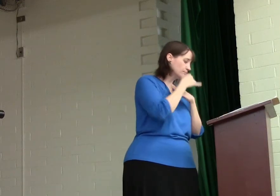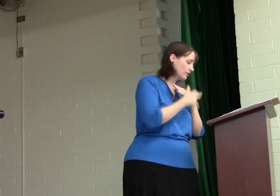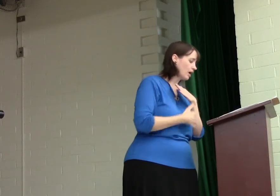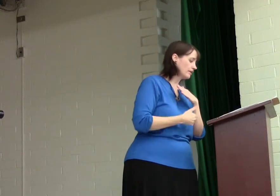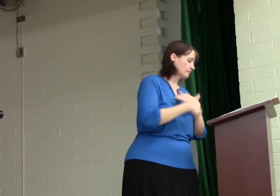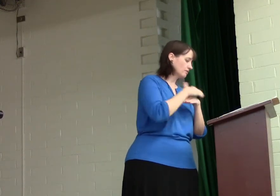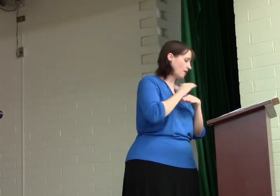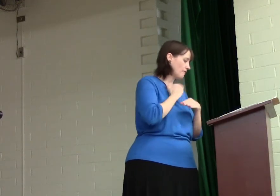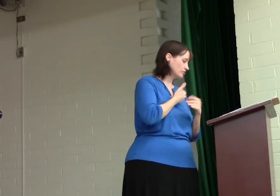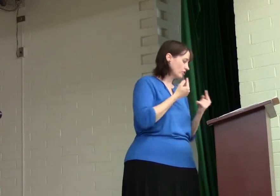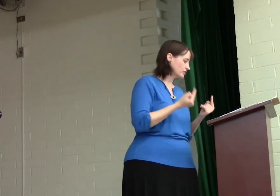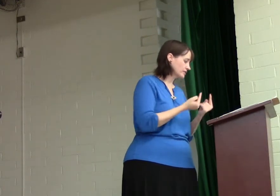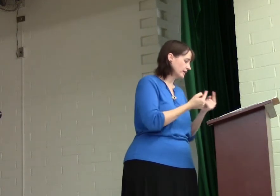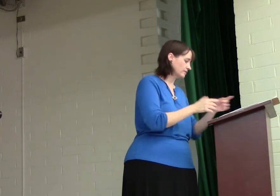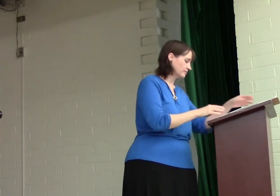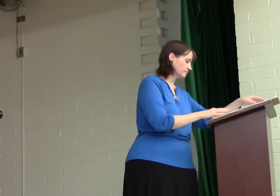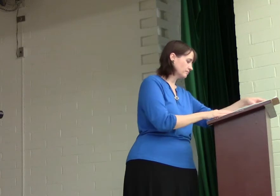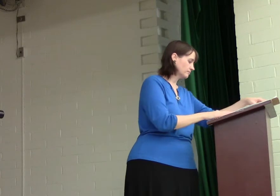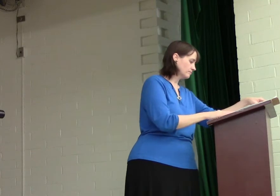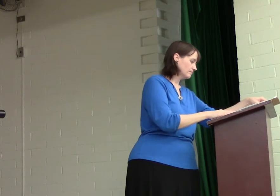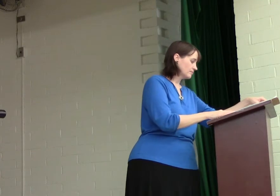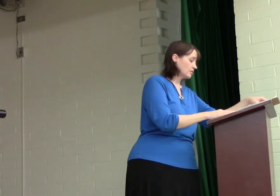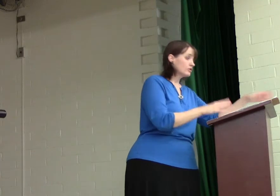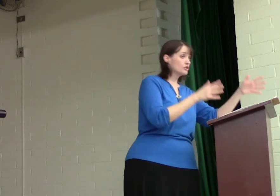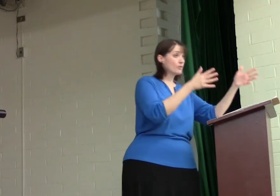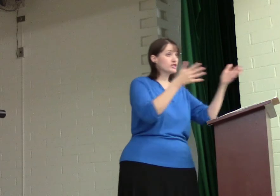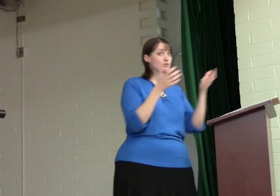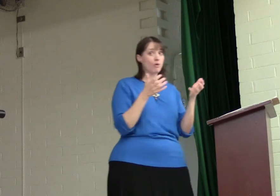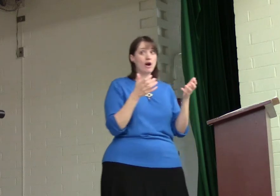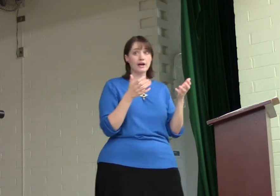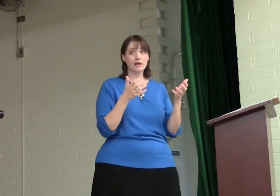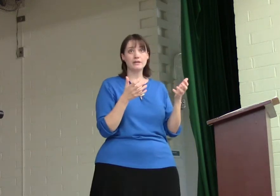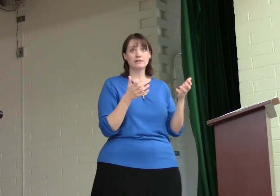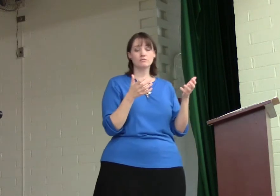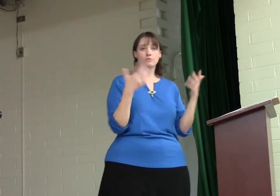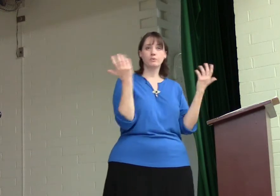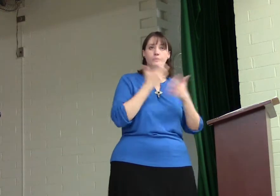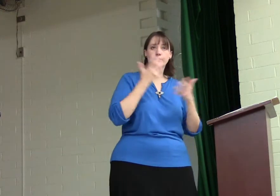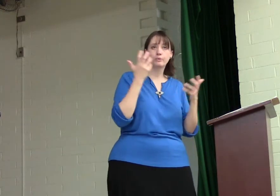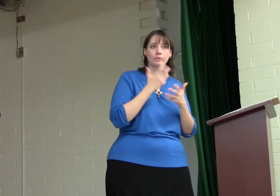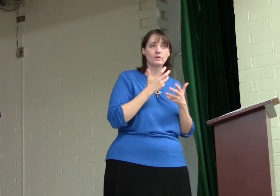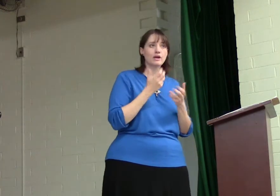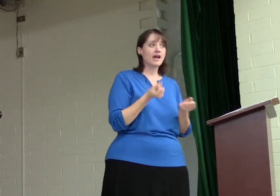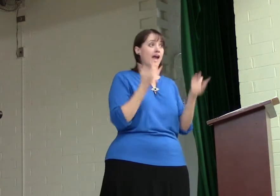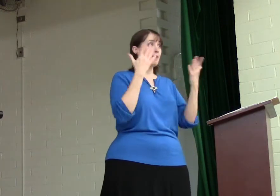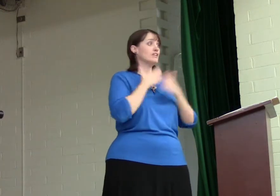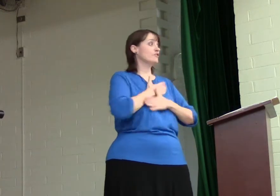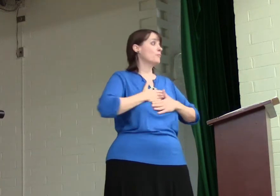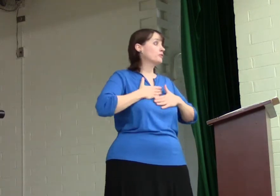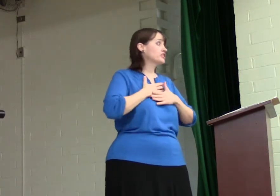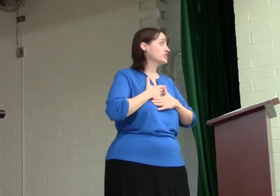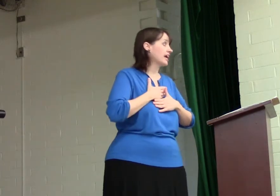blood covers our sin. So we should want, I mean, how many of appreciate